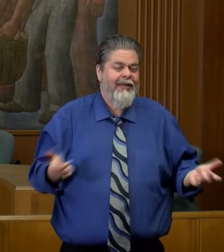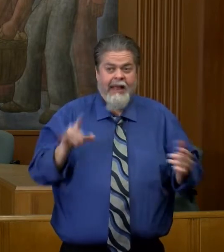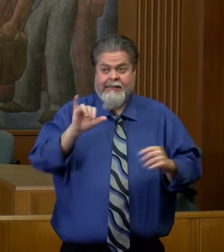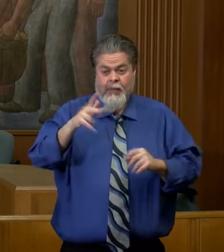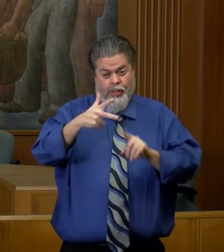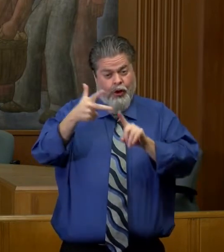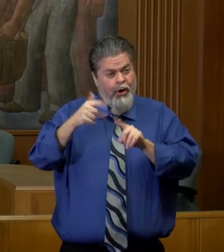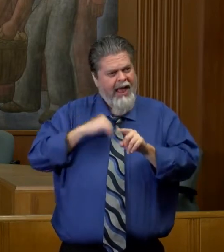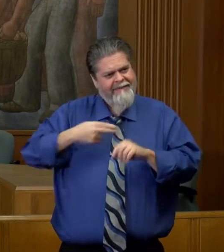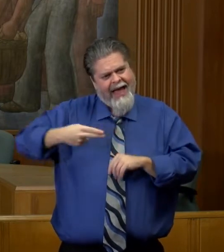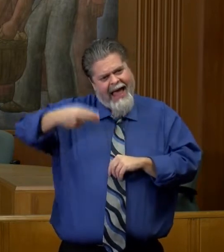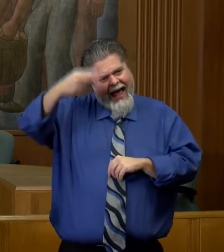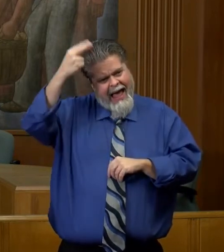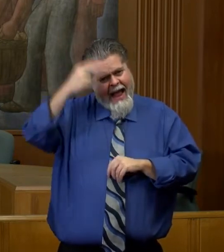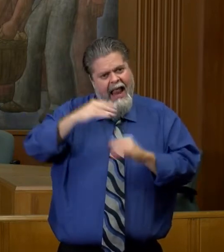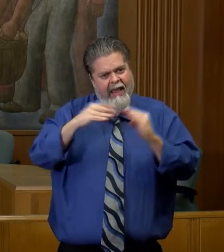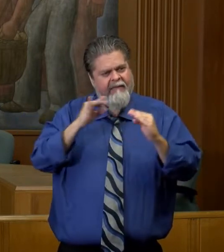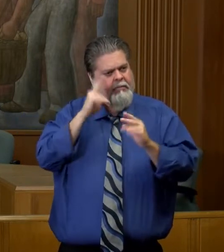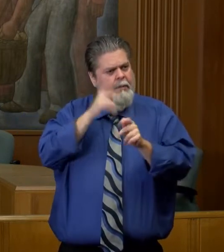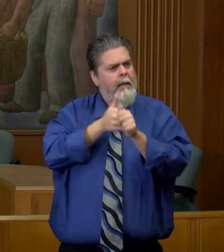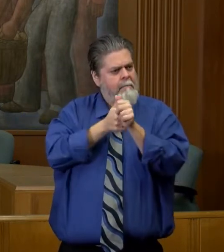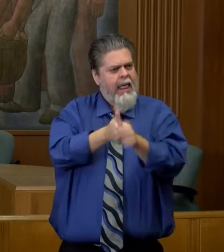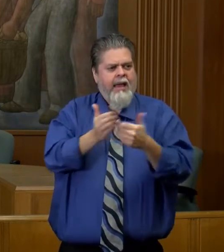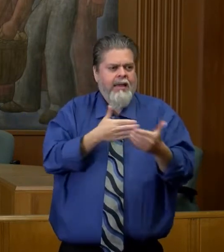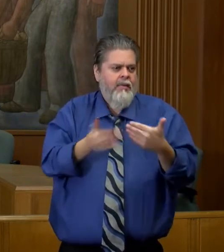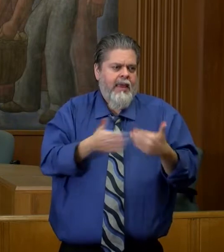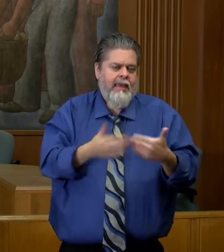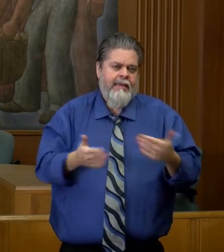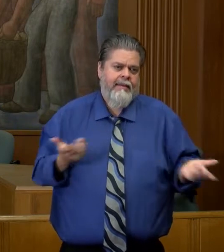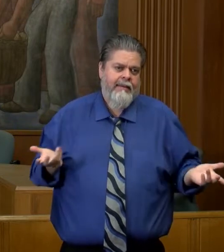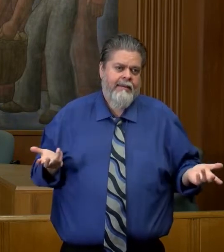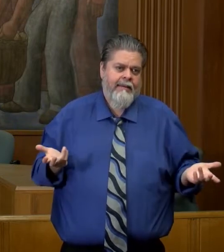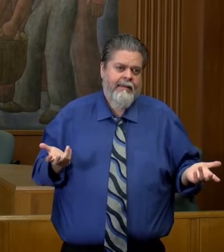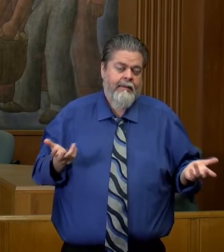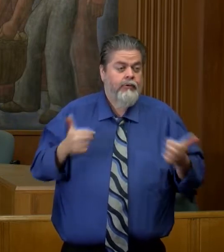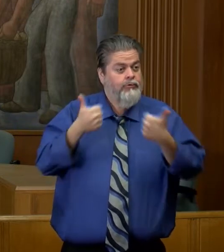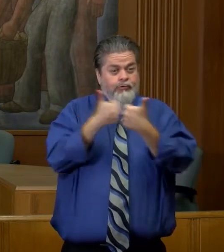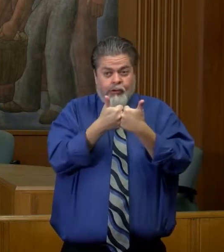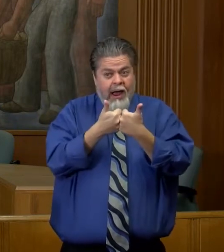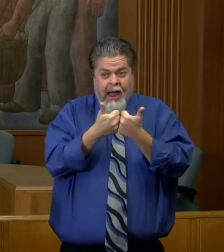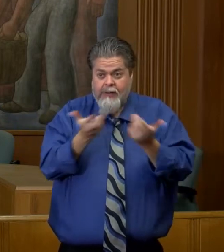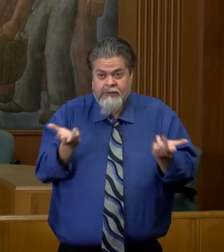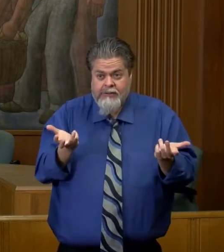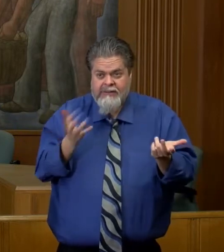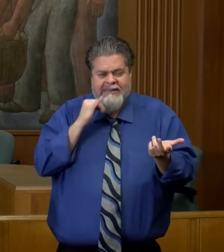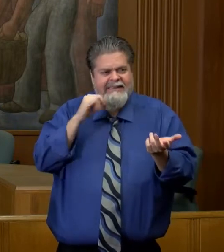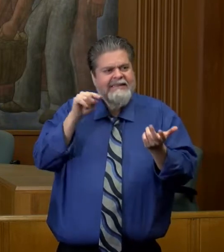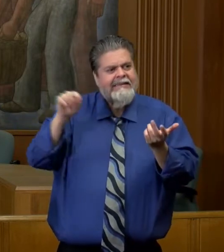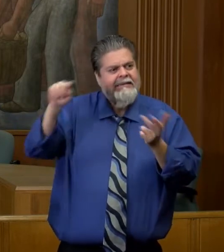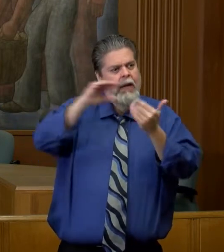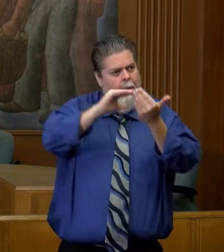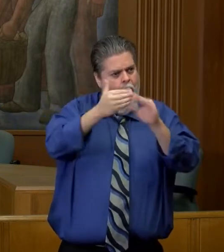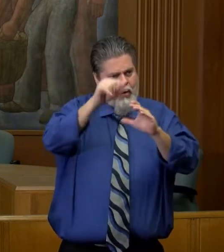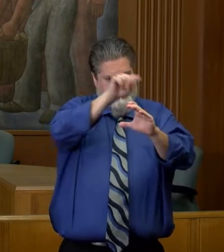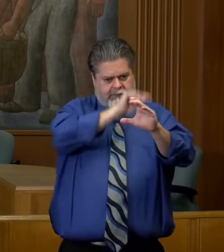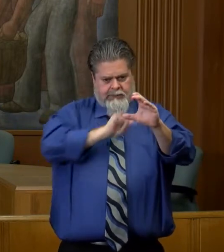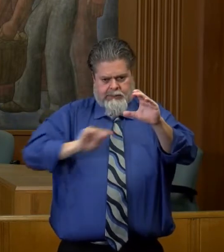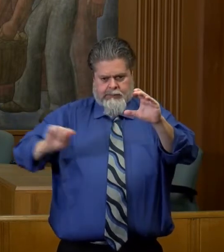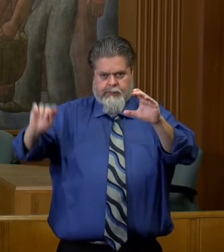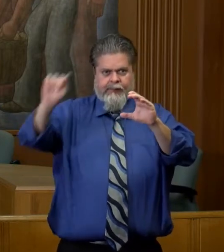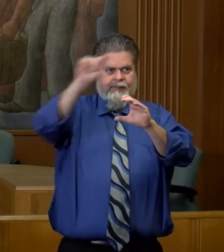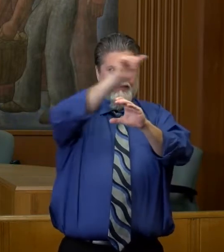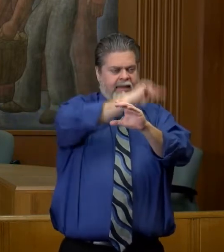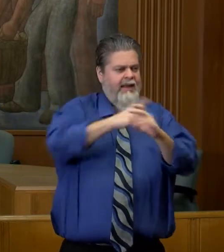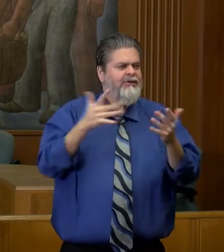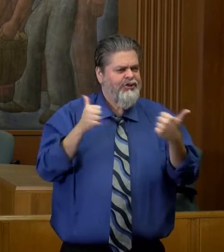high level of compliance in this city on mask wearing. The challenge is the outlying communities is where the challenge